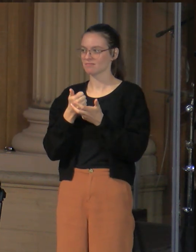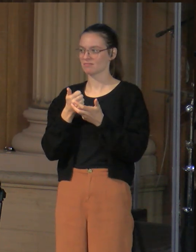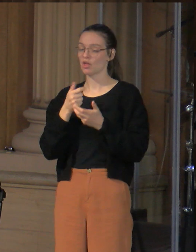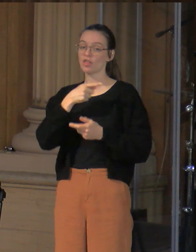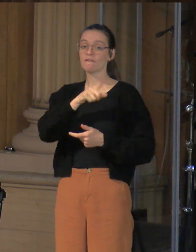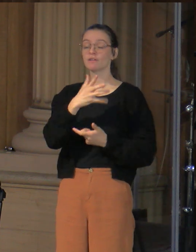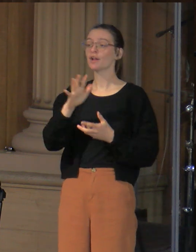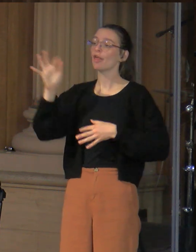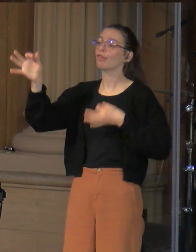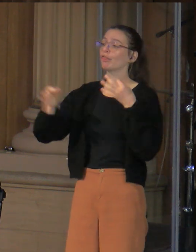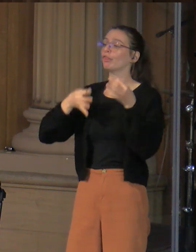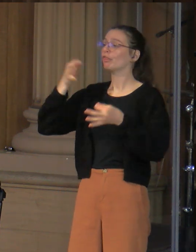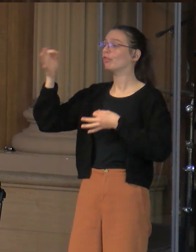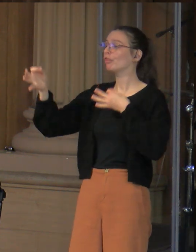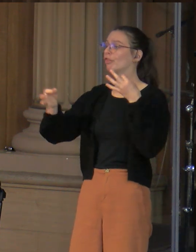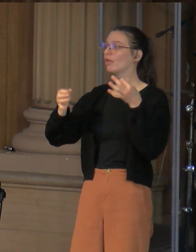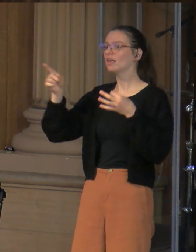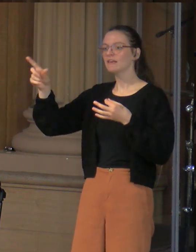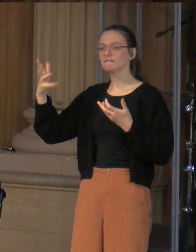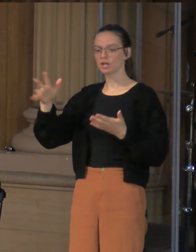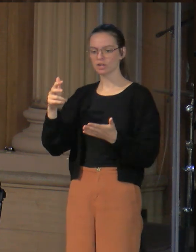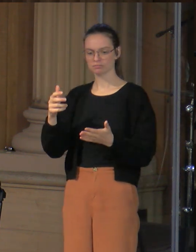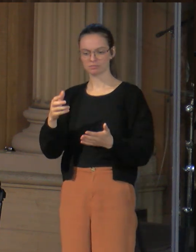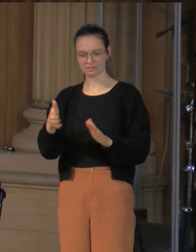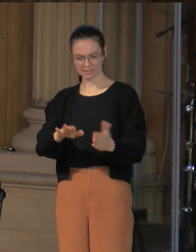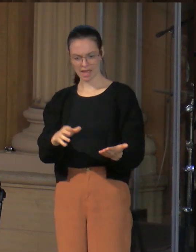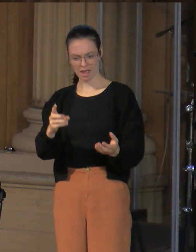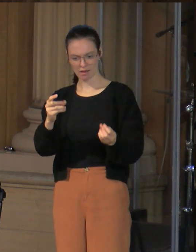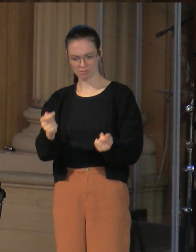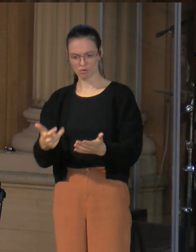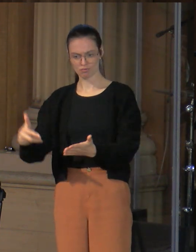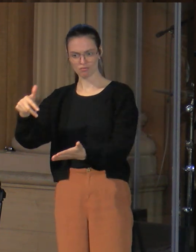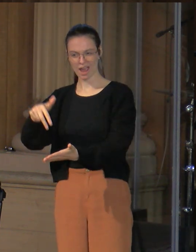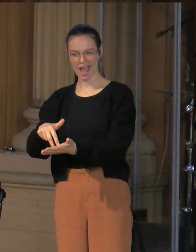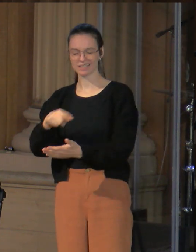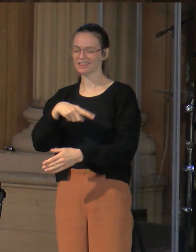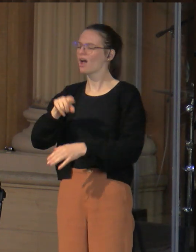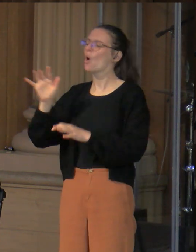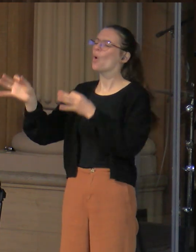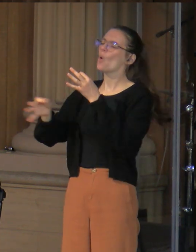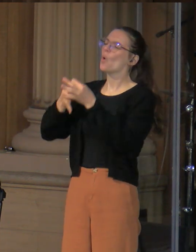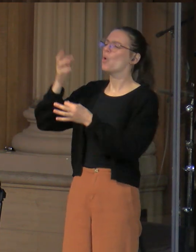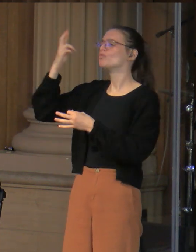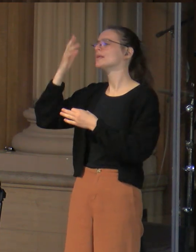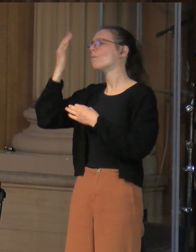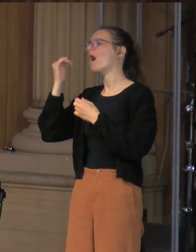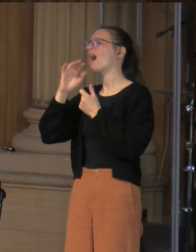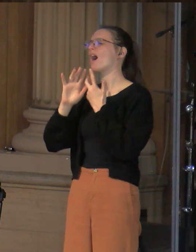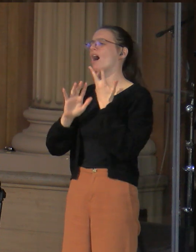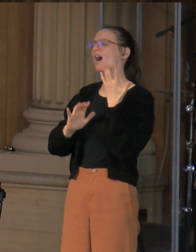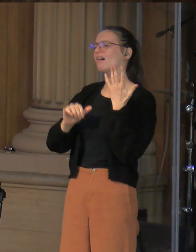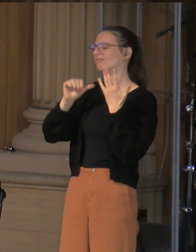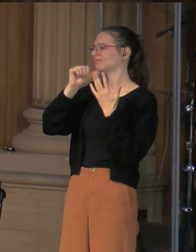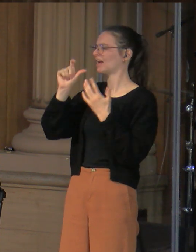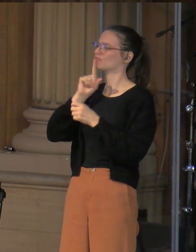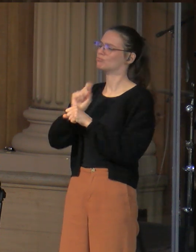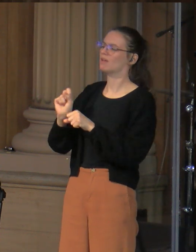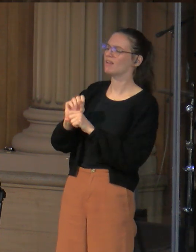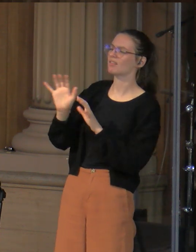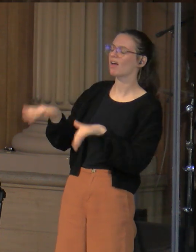explained away him raising the dead. What else is he going to do to actually confirm his authenticity to them? And if he raises the dead